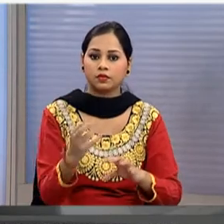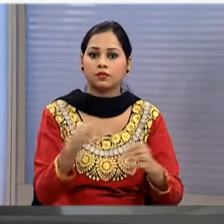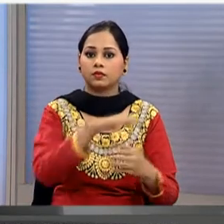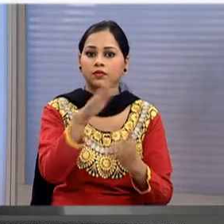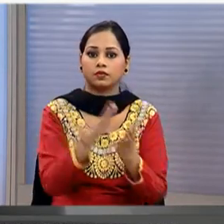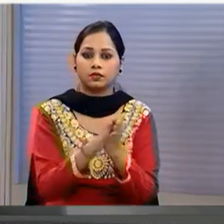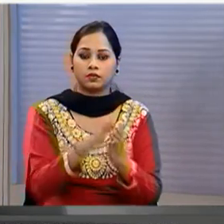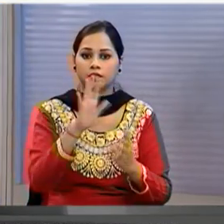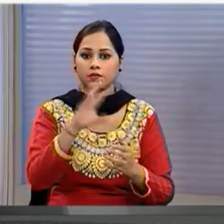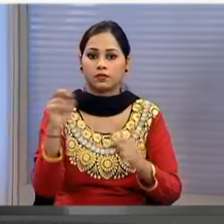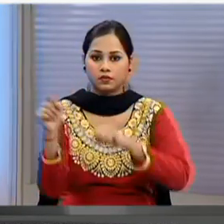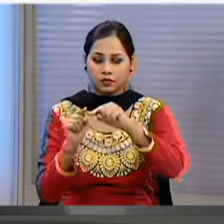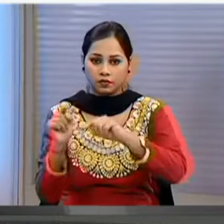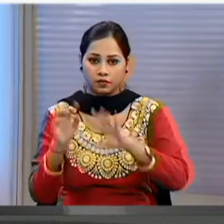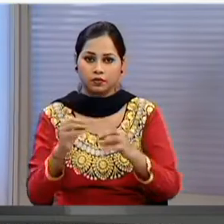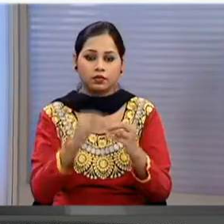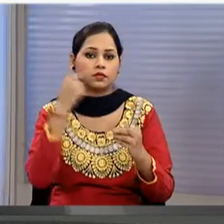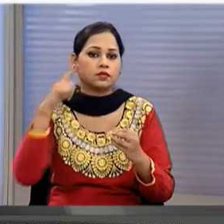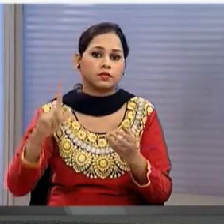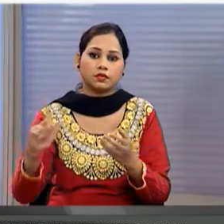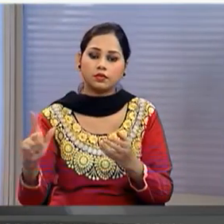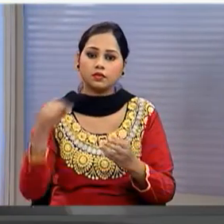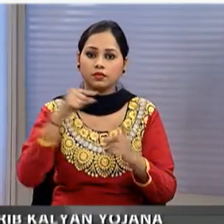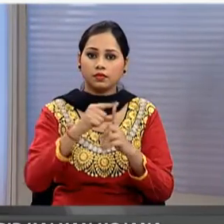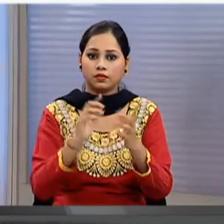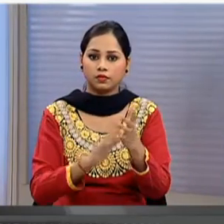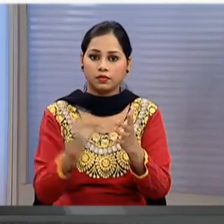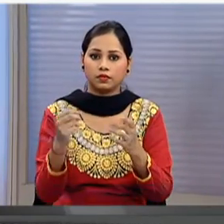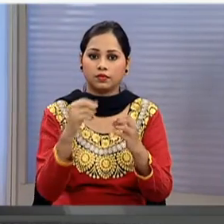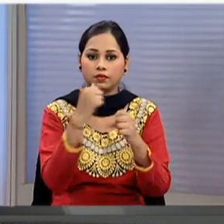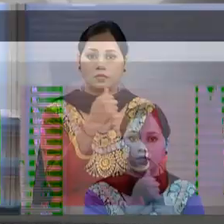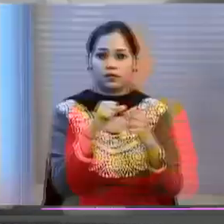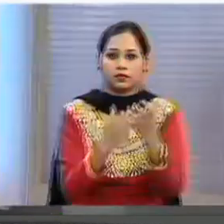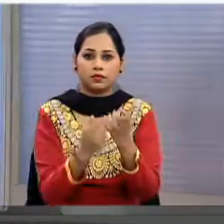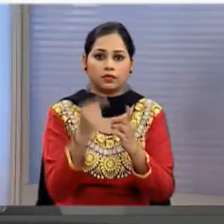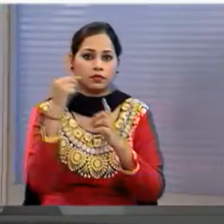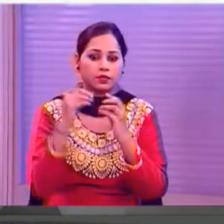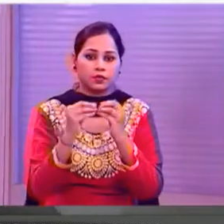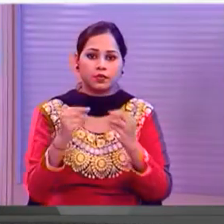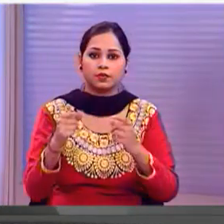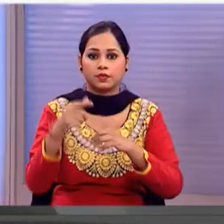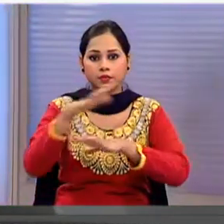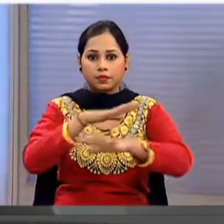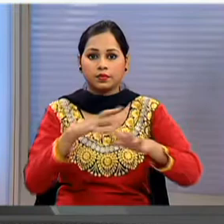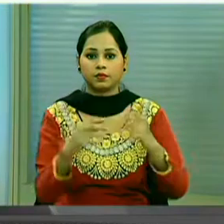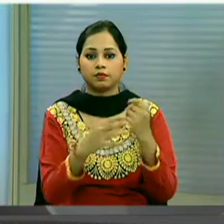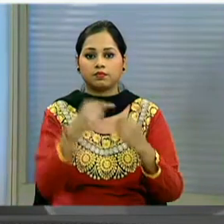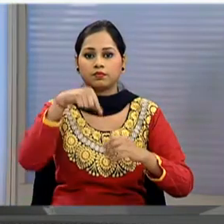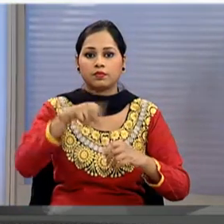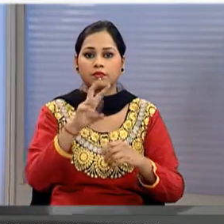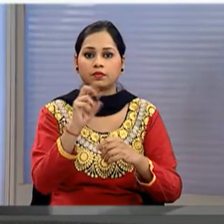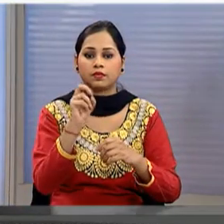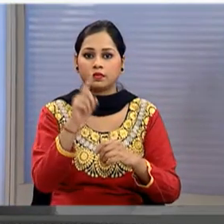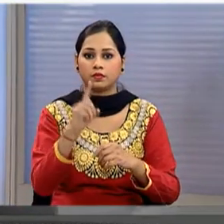total levy to 50 percent the bill proposes a Pradhan Mantri Garib Galyan Yojana 2016 wherein